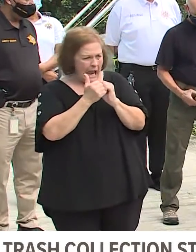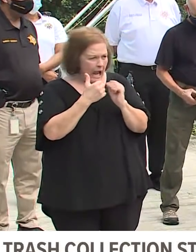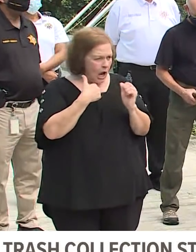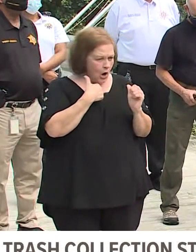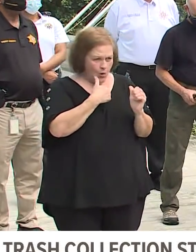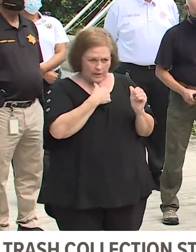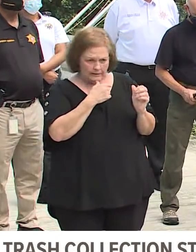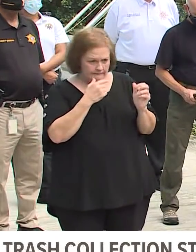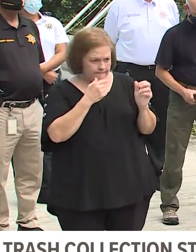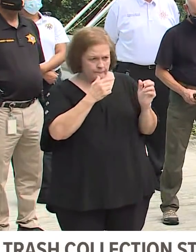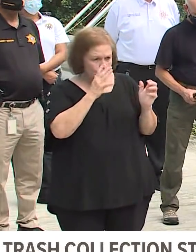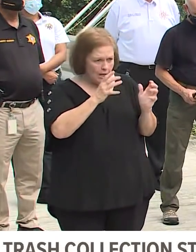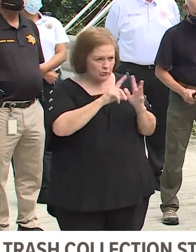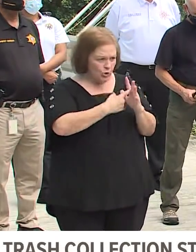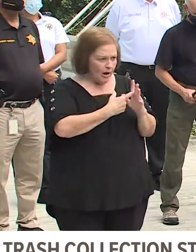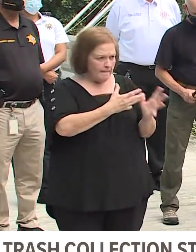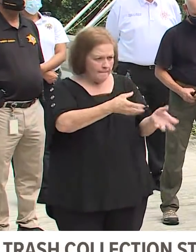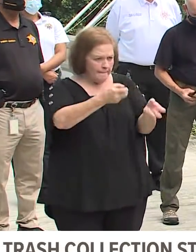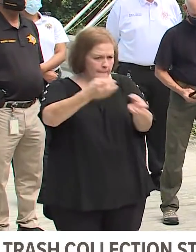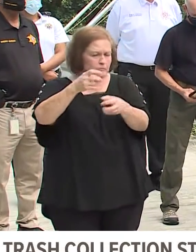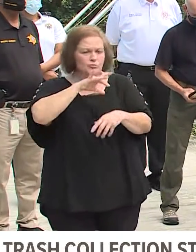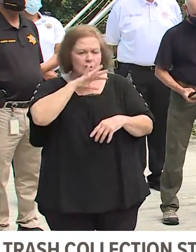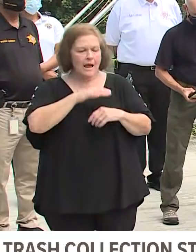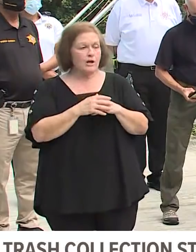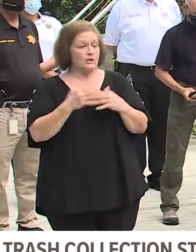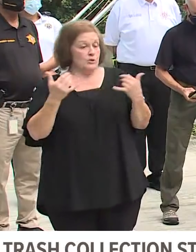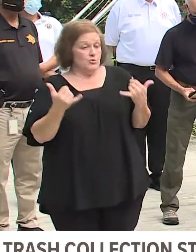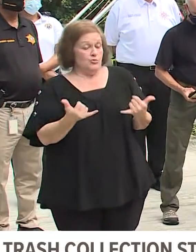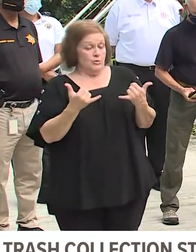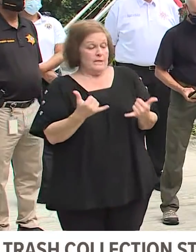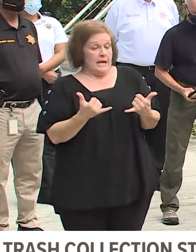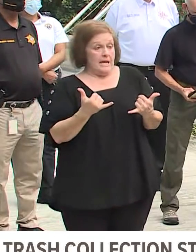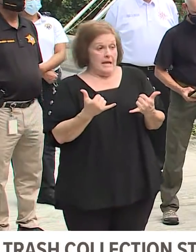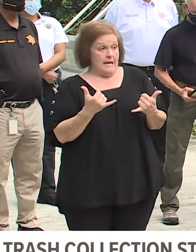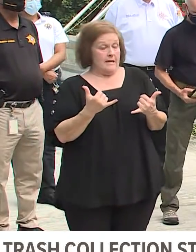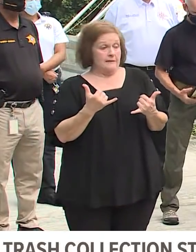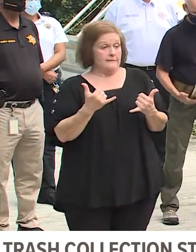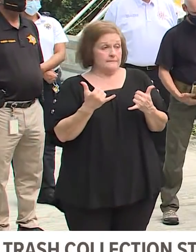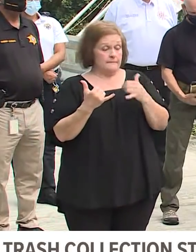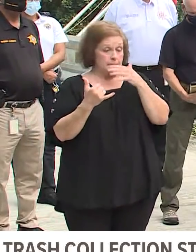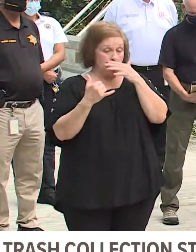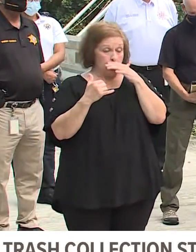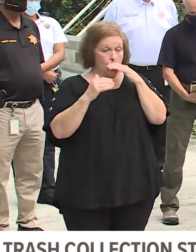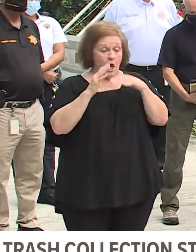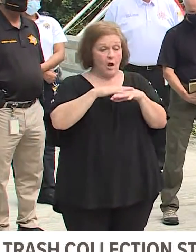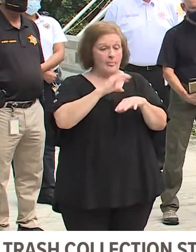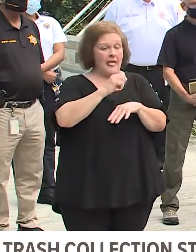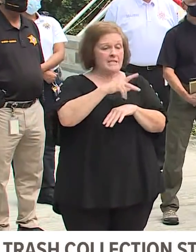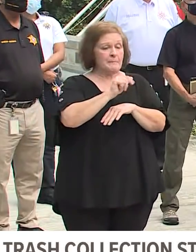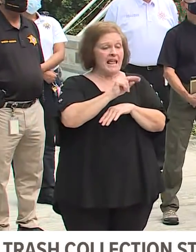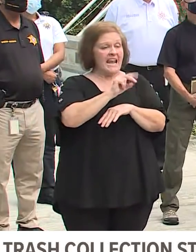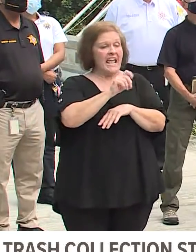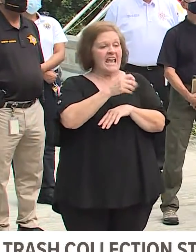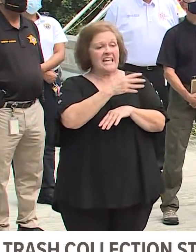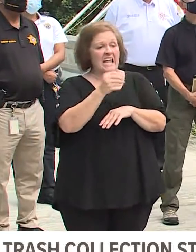picking up trash today we're clearing the main routes of Esplanade Orleans